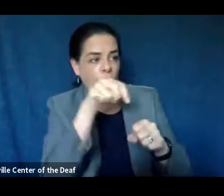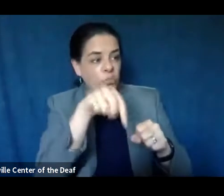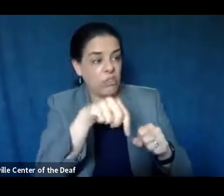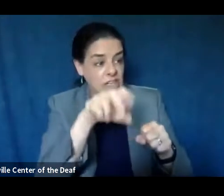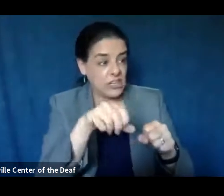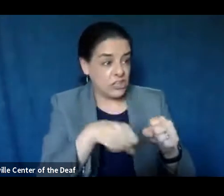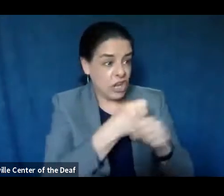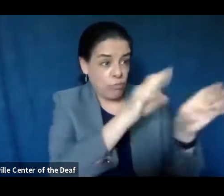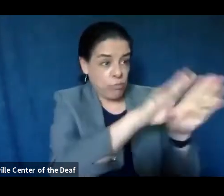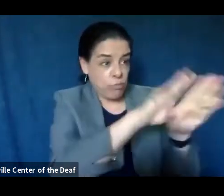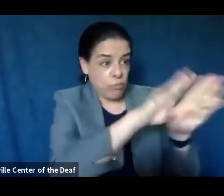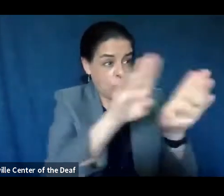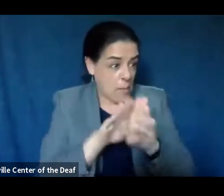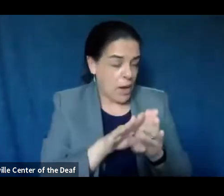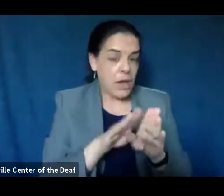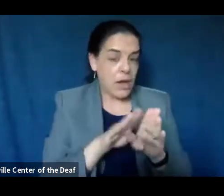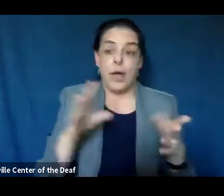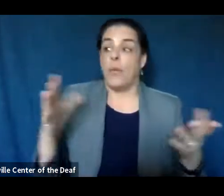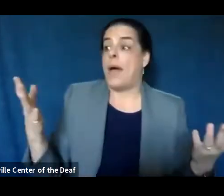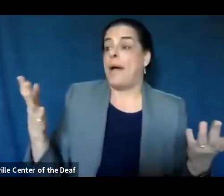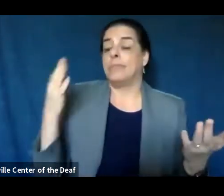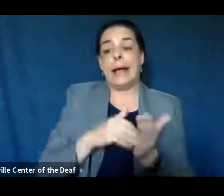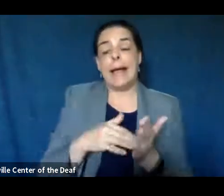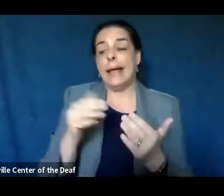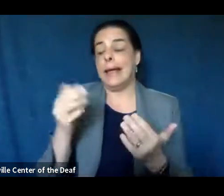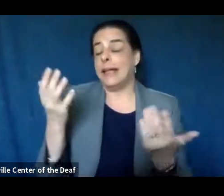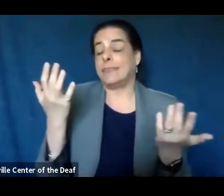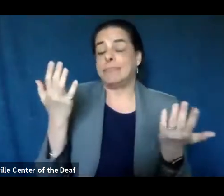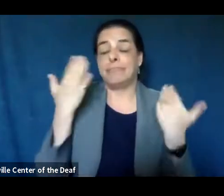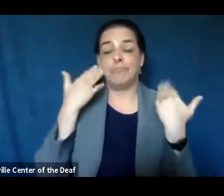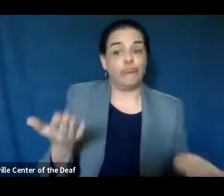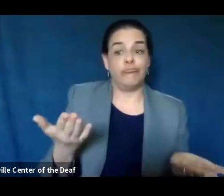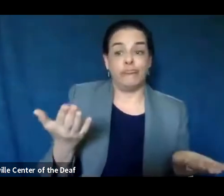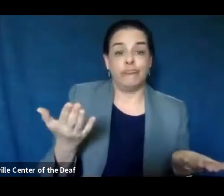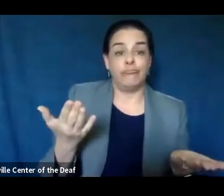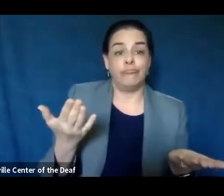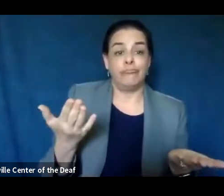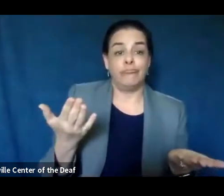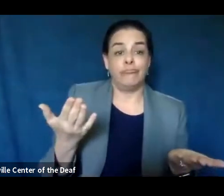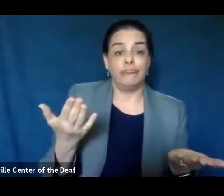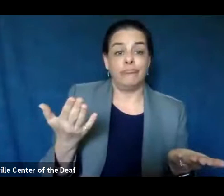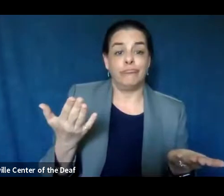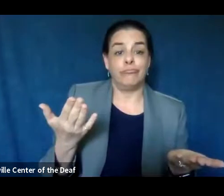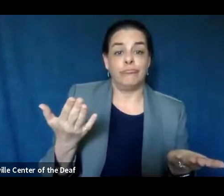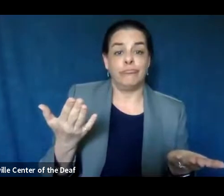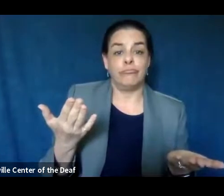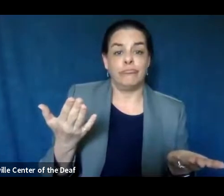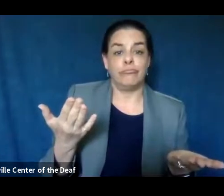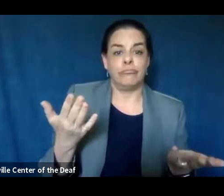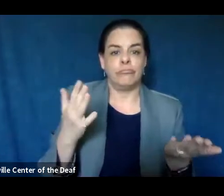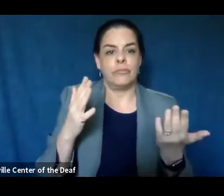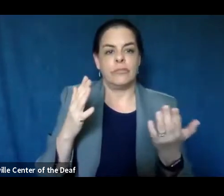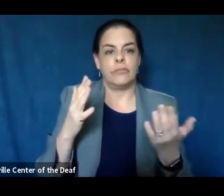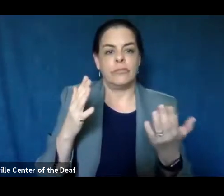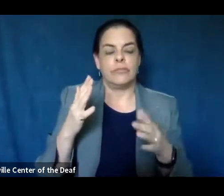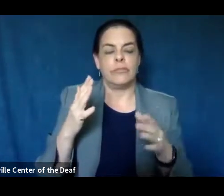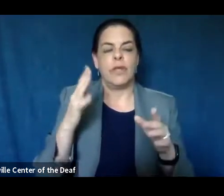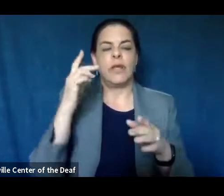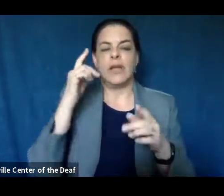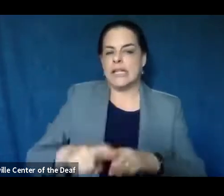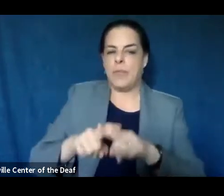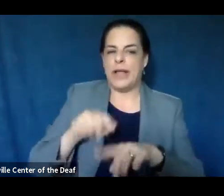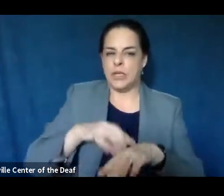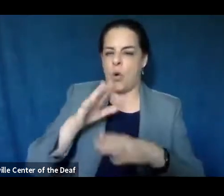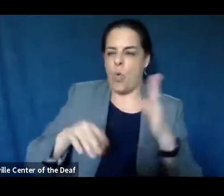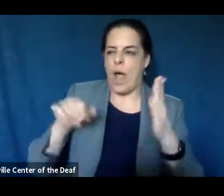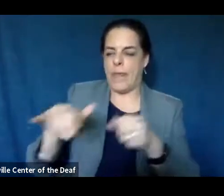again, everything is open to looking at what our data and our local situation is